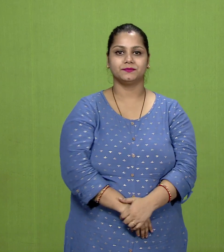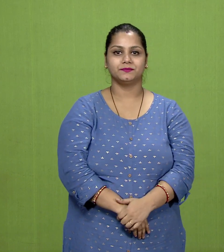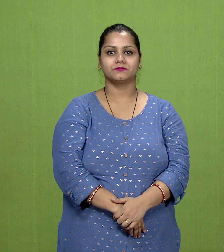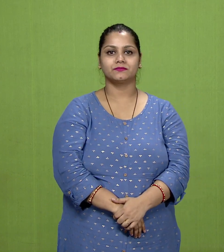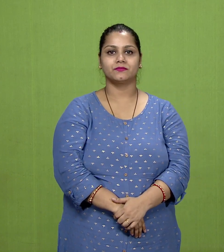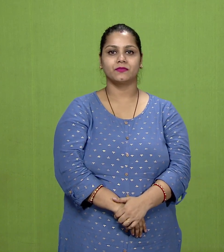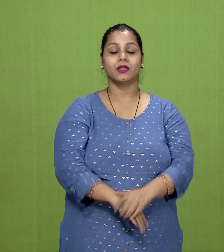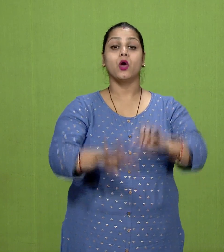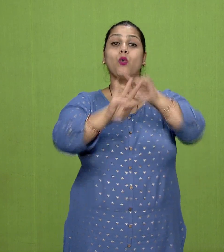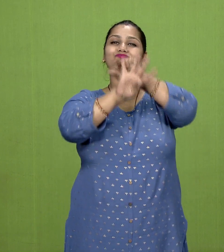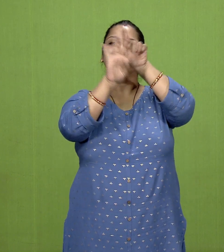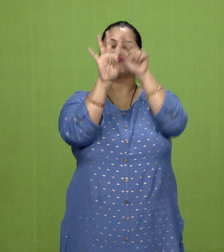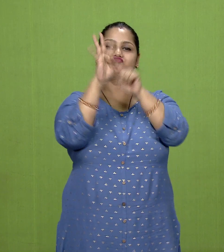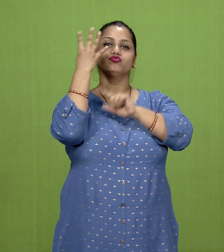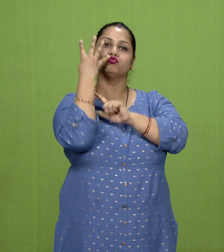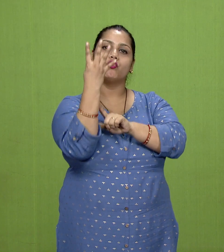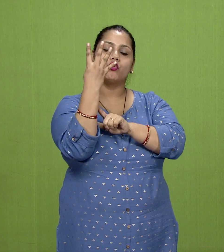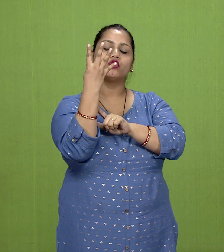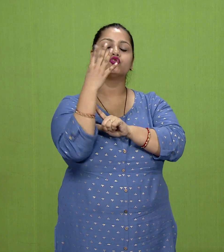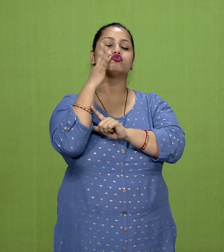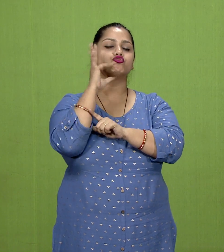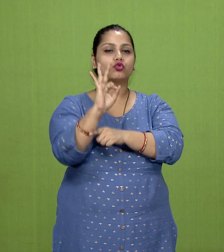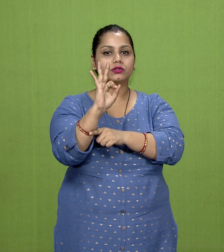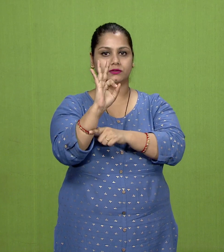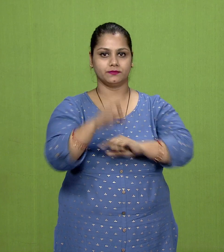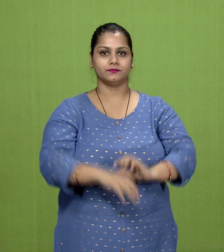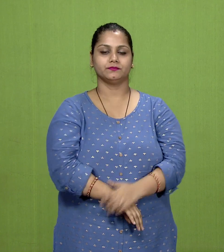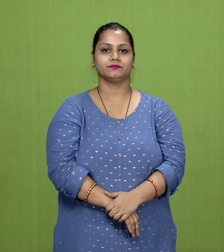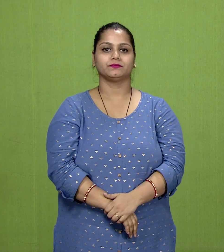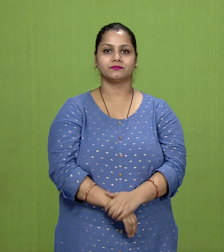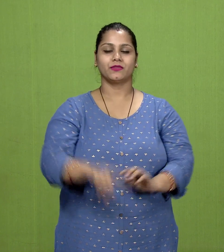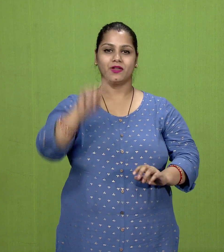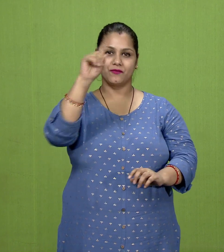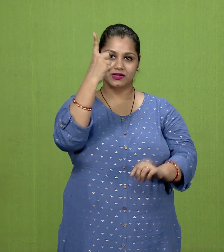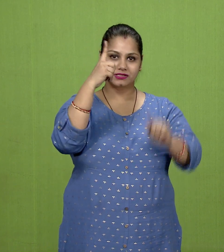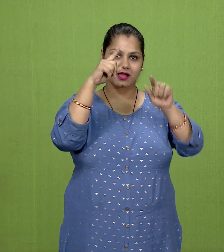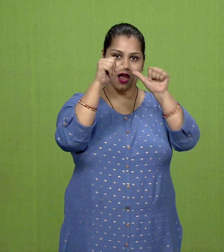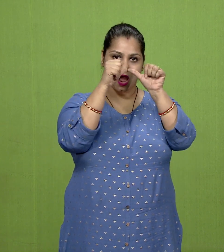Four Noble Truths, Arya Satya,